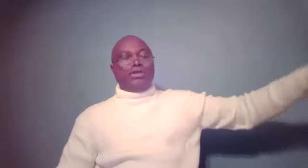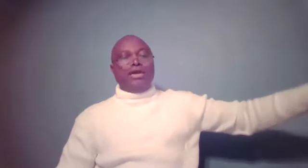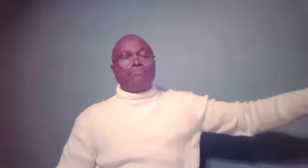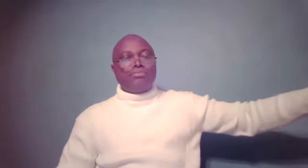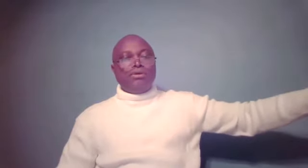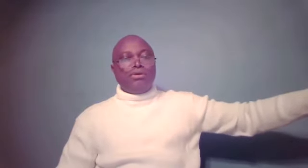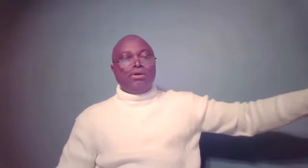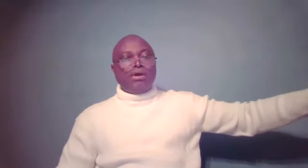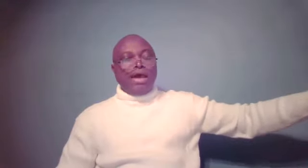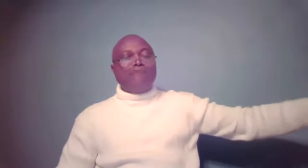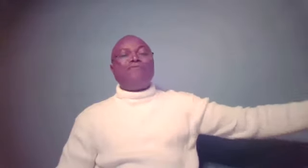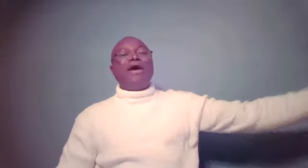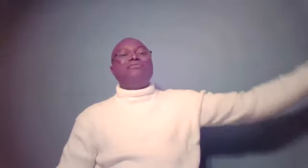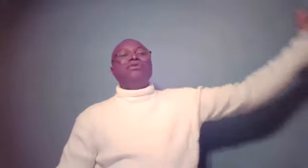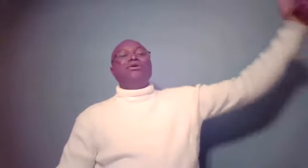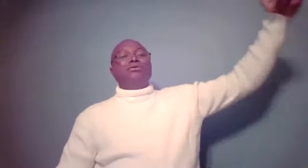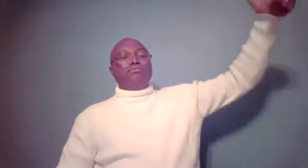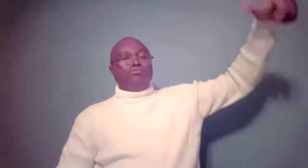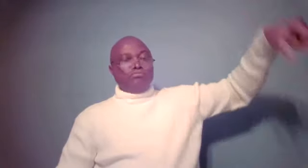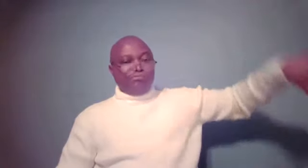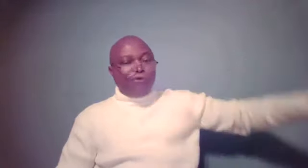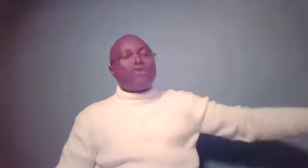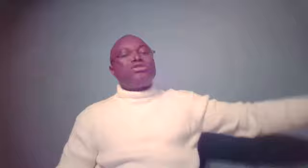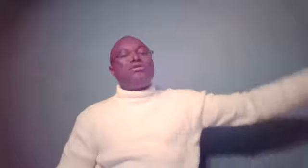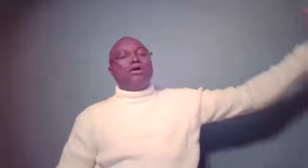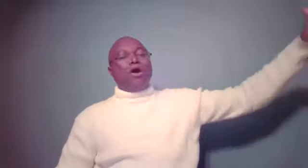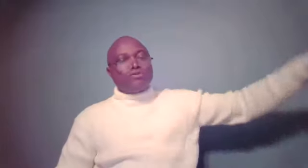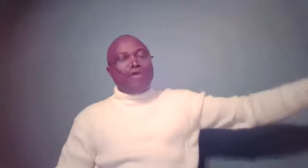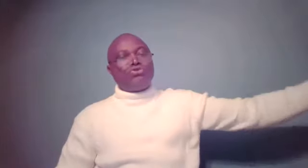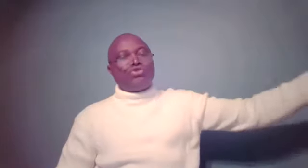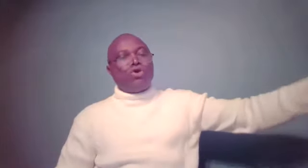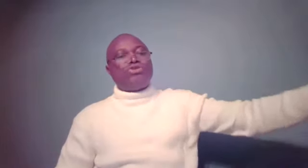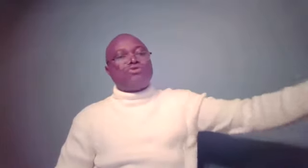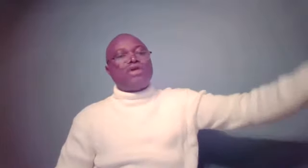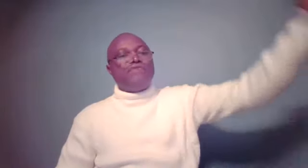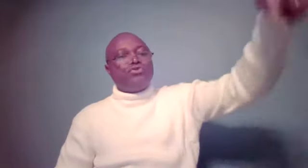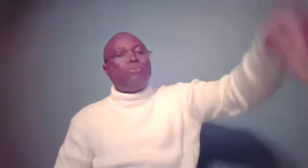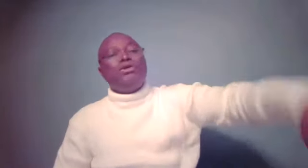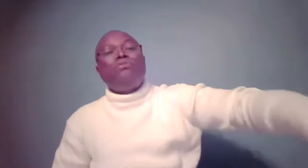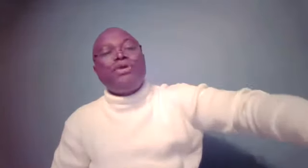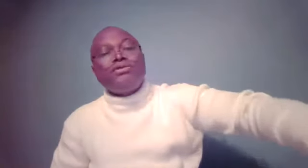him, and forcing the husband to throw Joseph into prison.